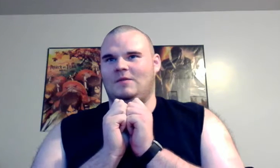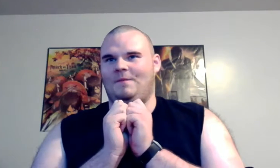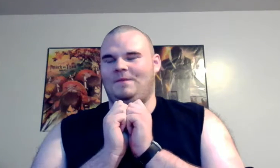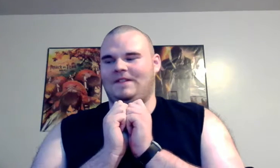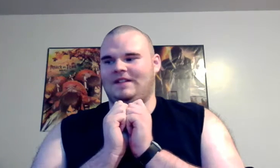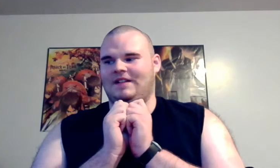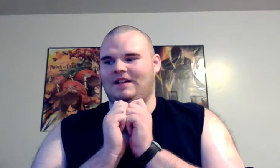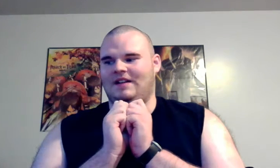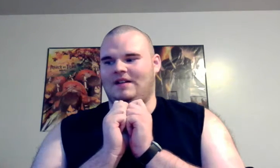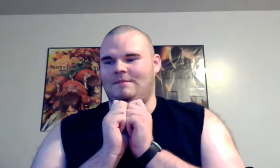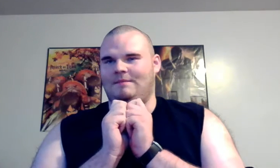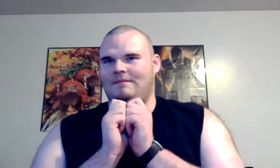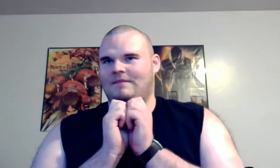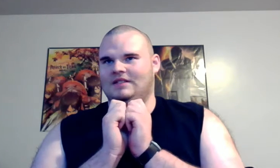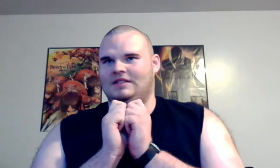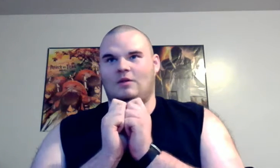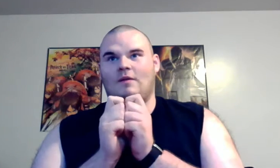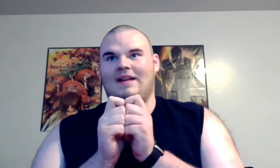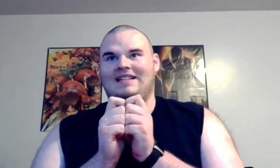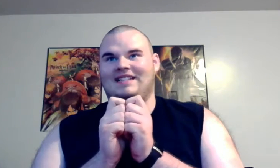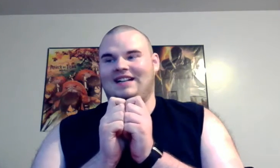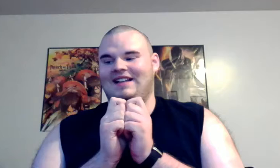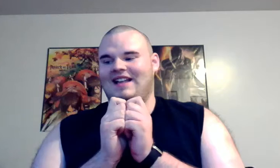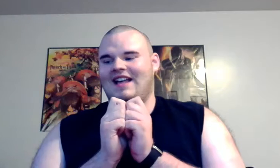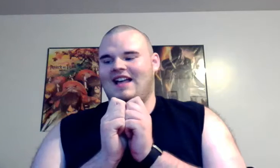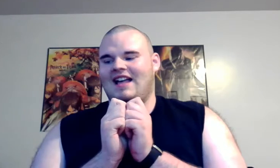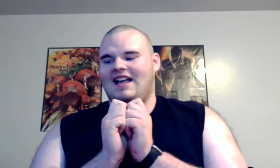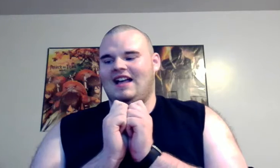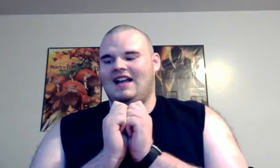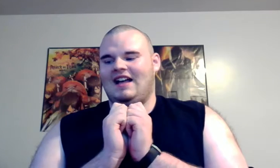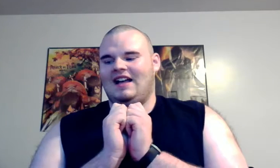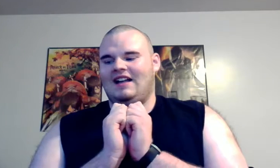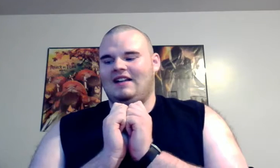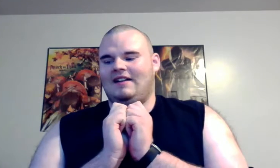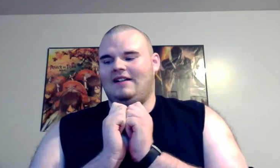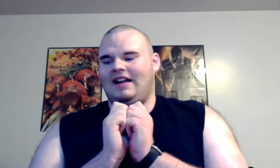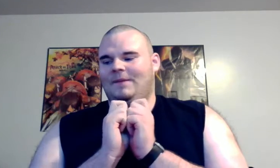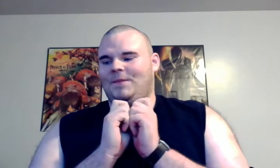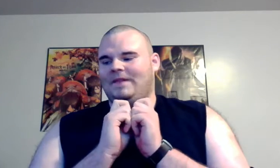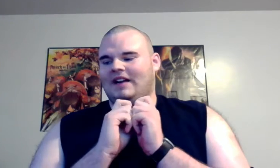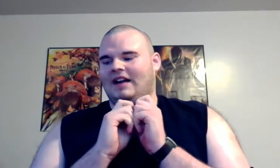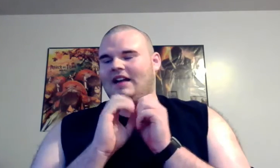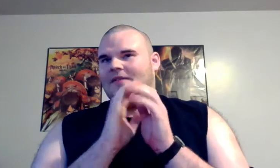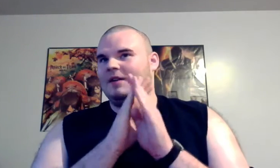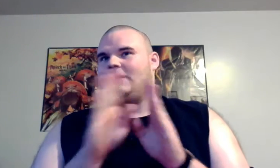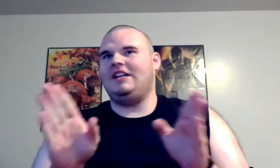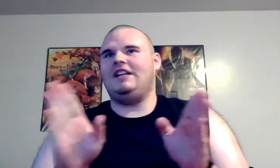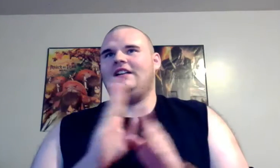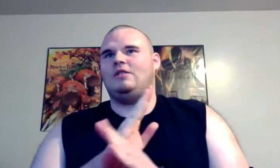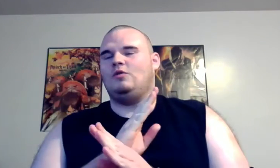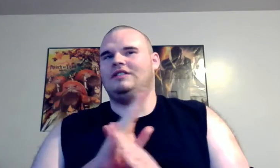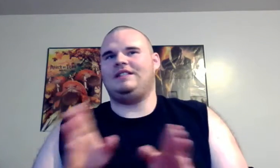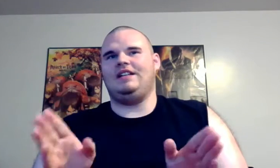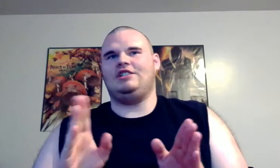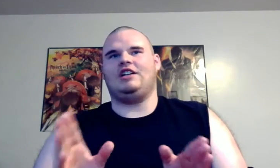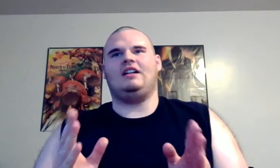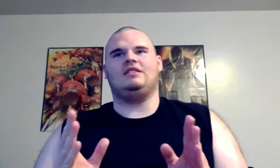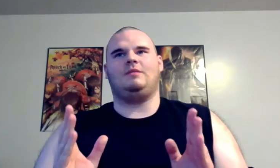um so amazing okay everybody who has seen Child's Play